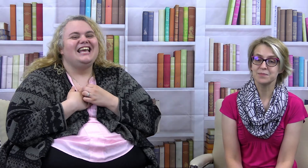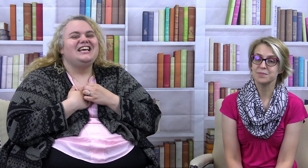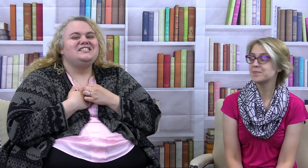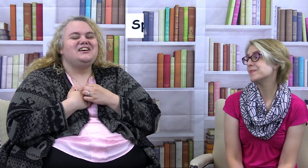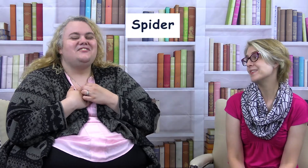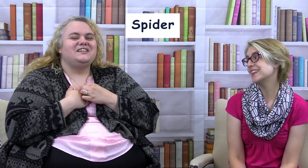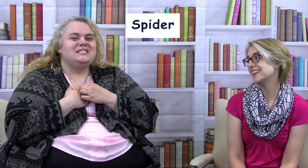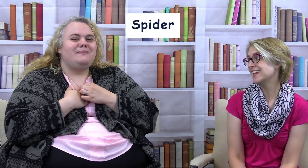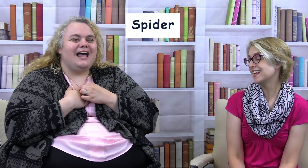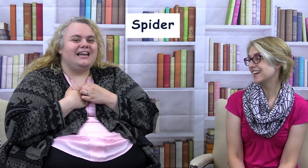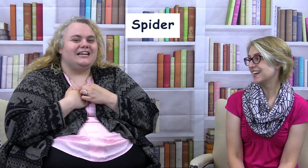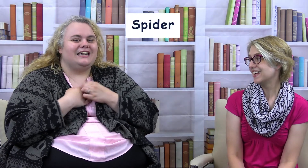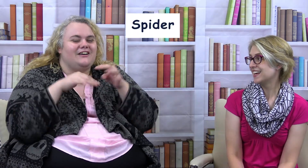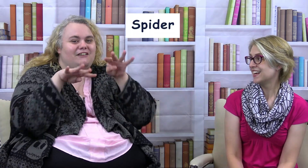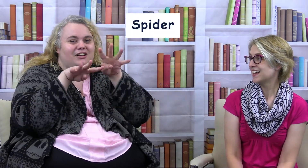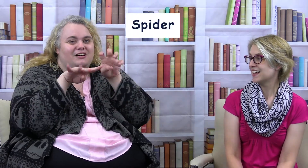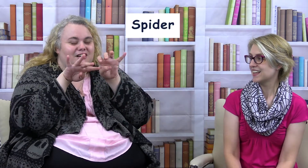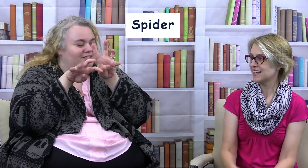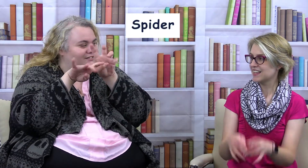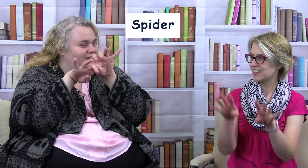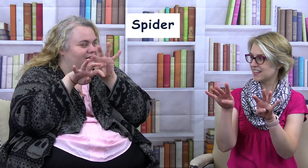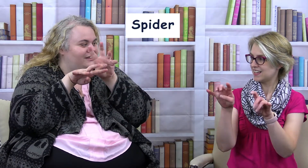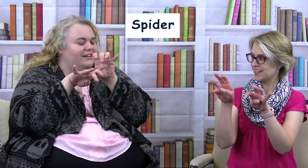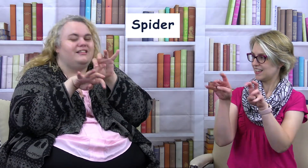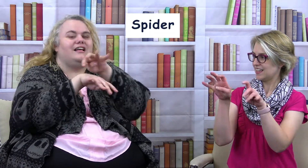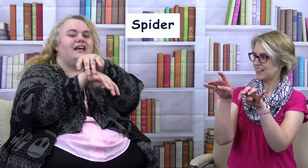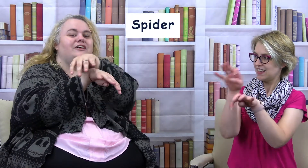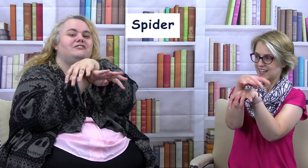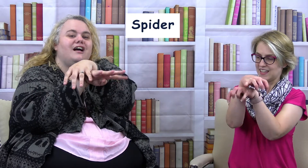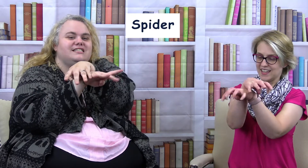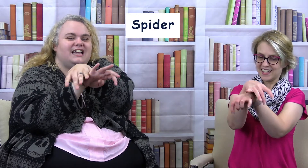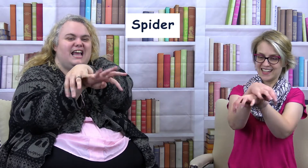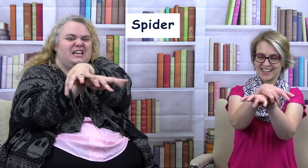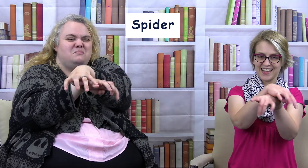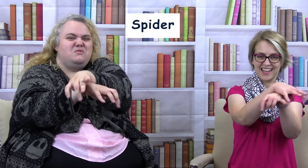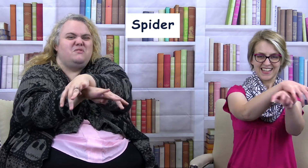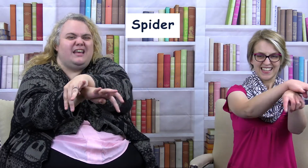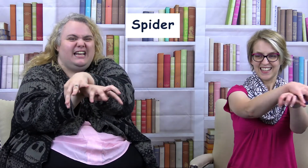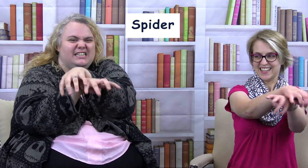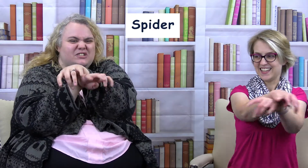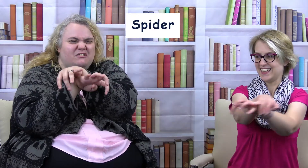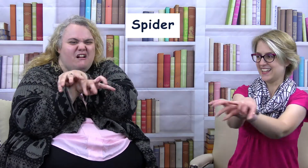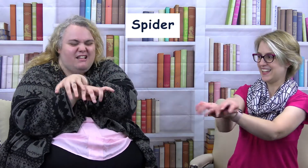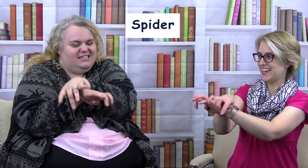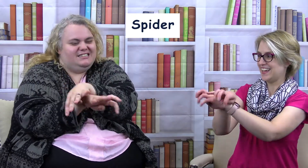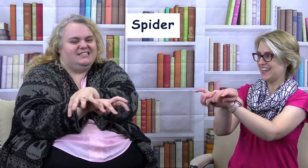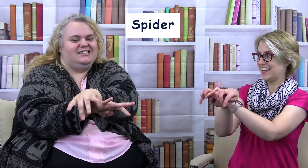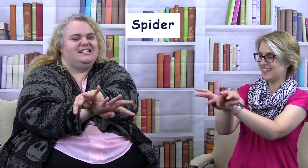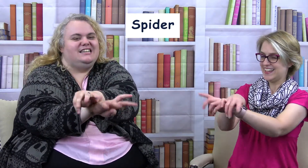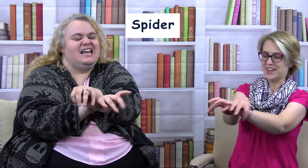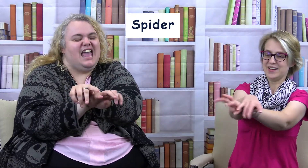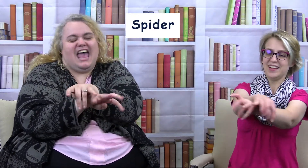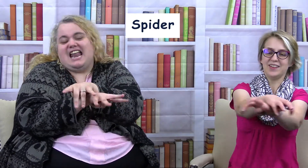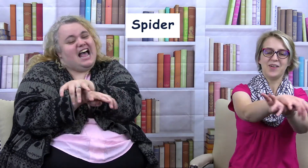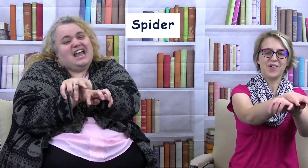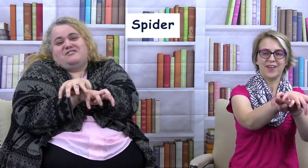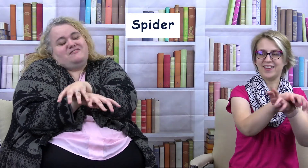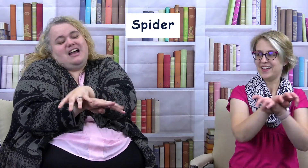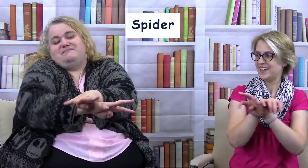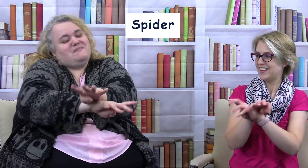So for spider you have your you know. And you cross it and move it like it's crawling. And I am I'm